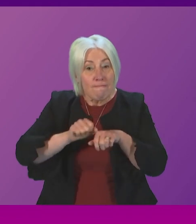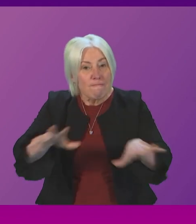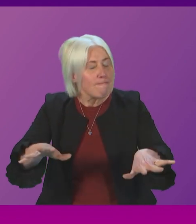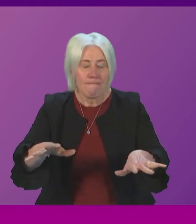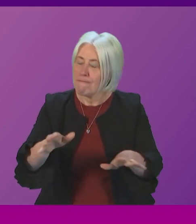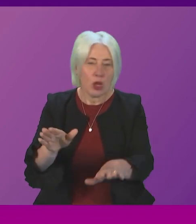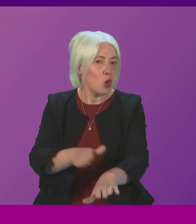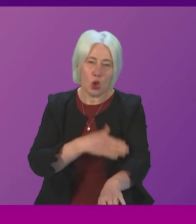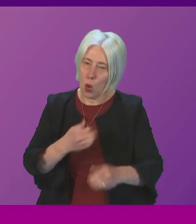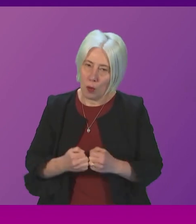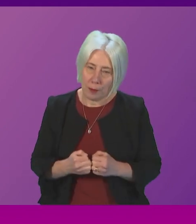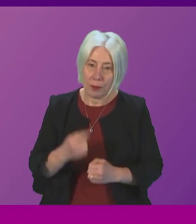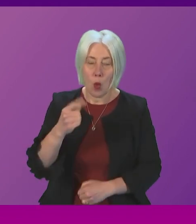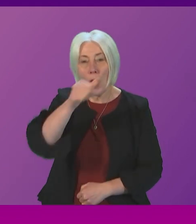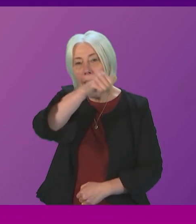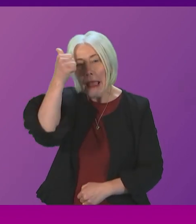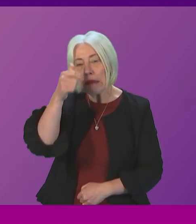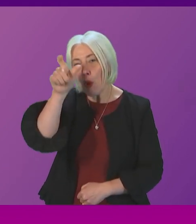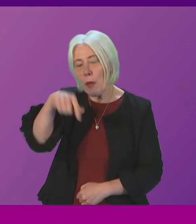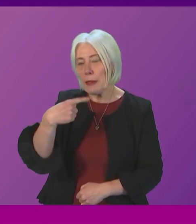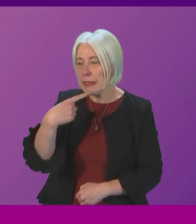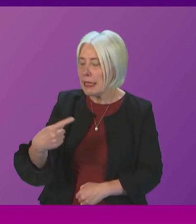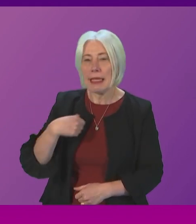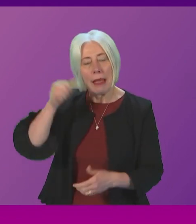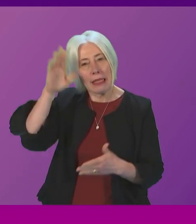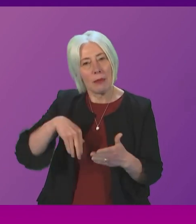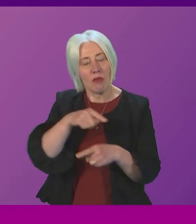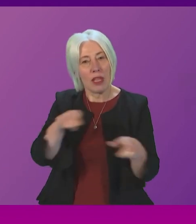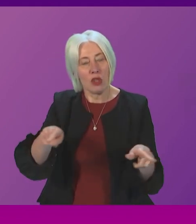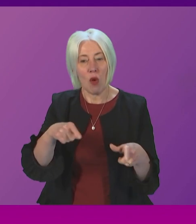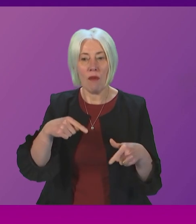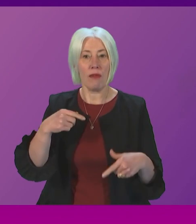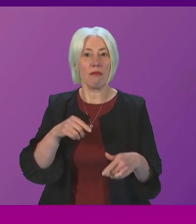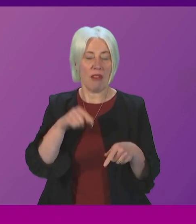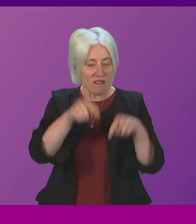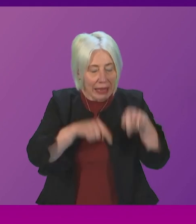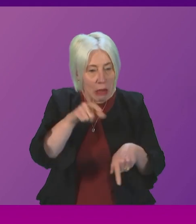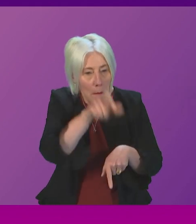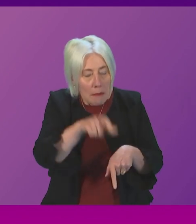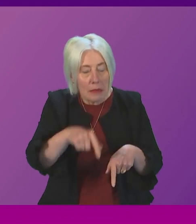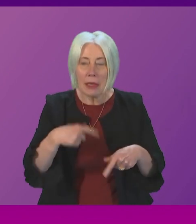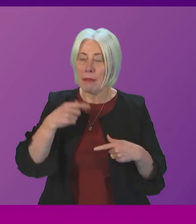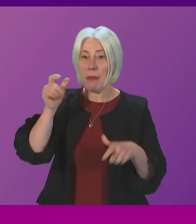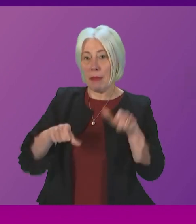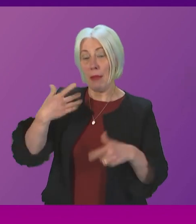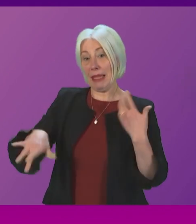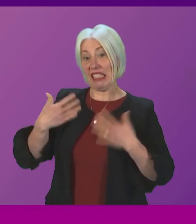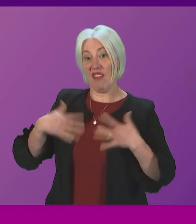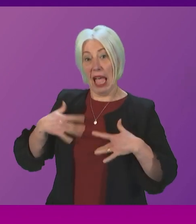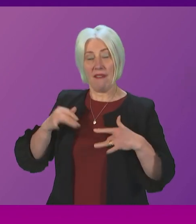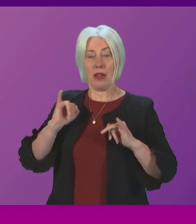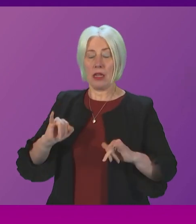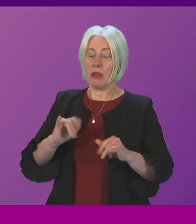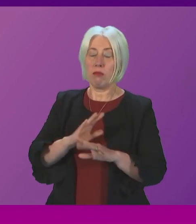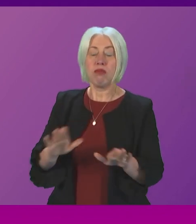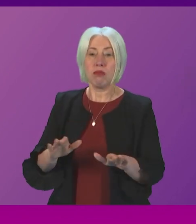in the words of one expert who gave evidence the experience of victims and survivors is still unremittingly grim when the